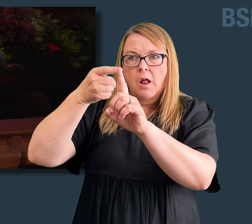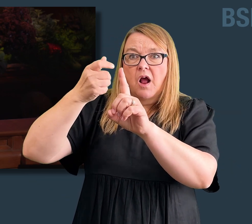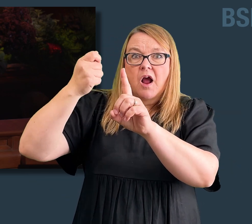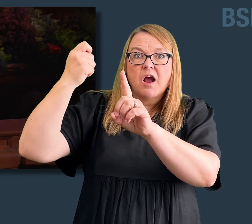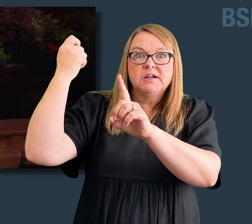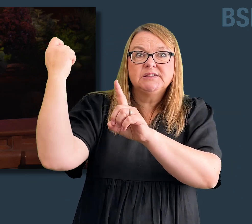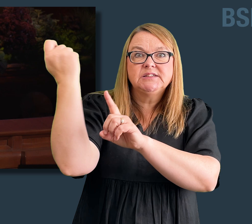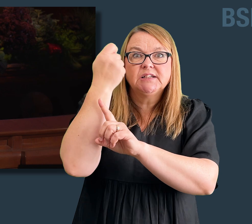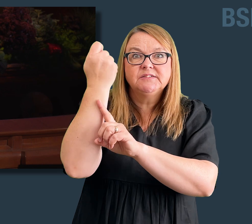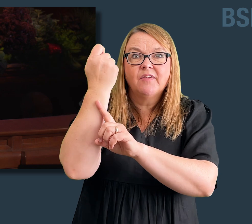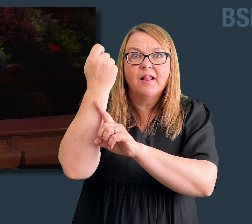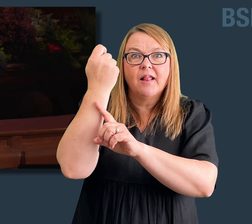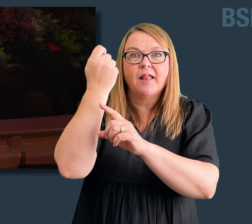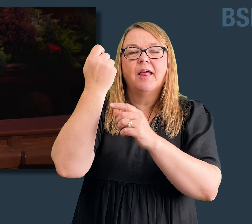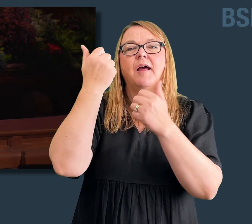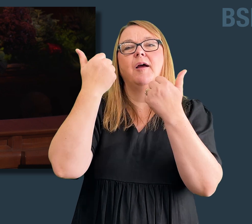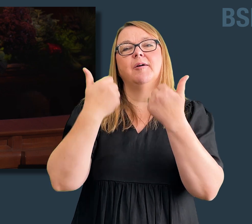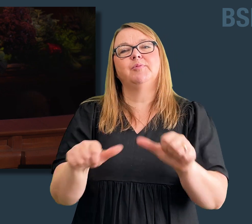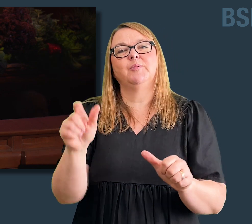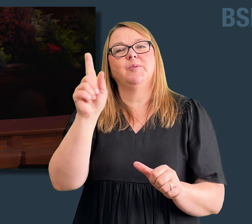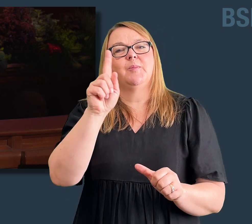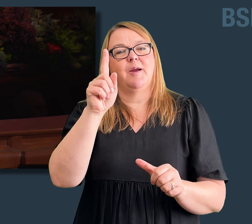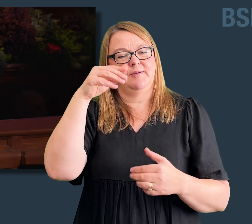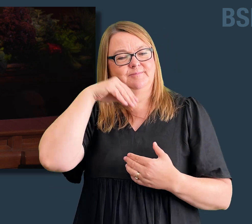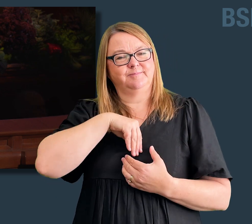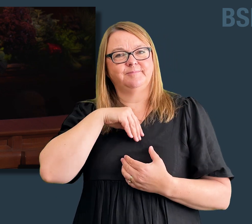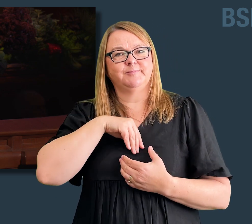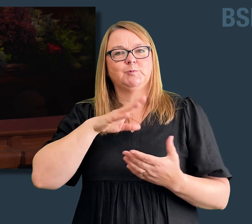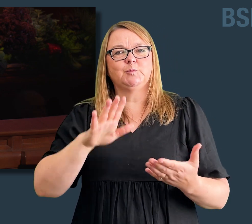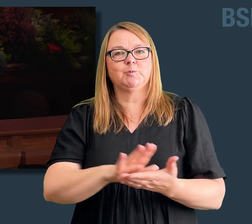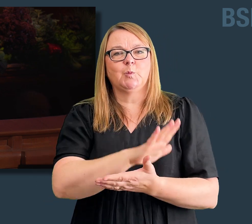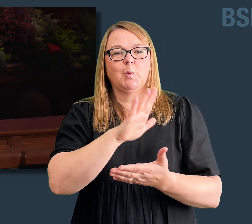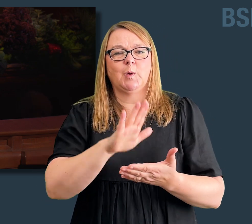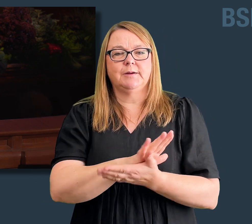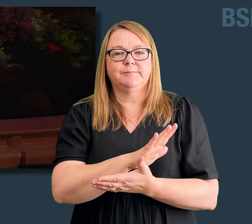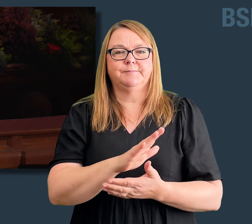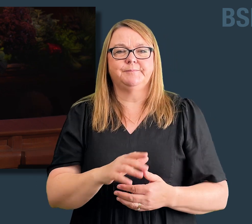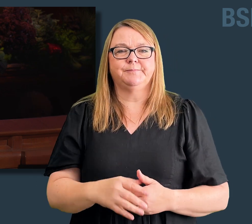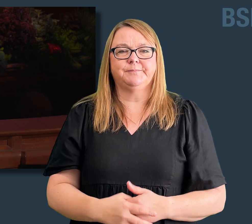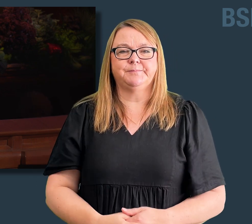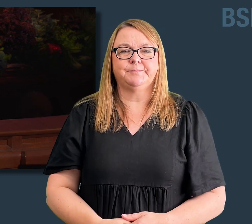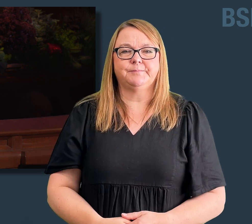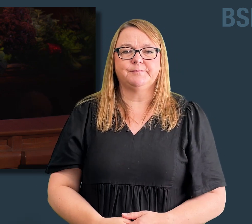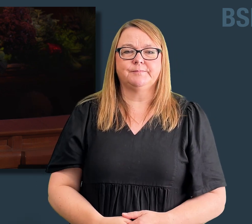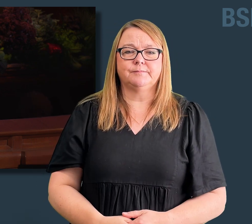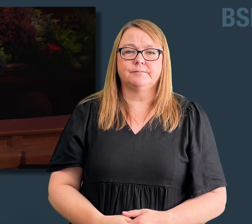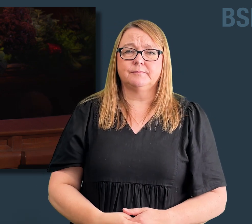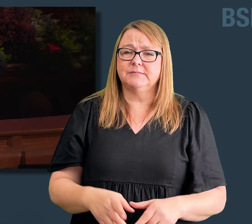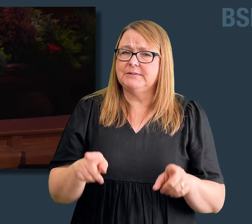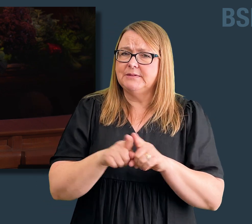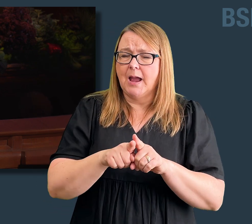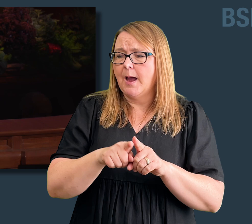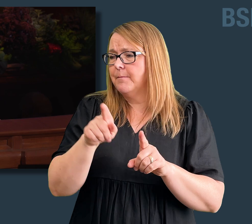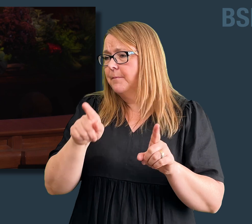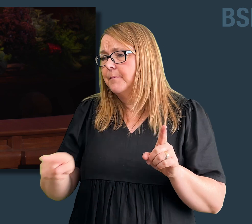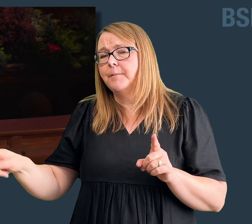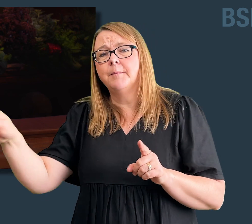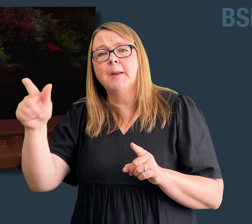they succeeded beyond what they thought possible and experienced great joy, as did the